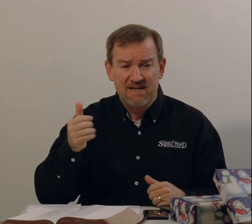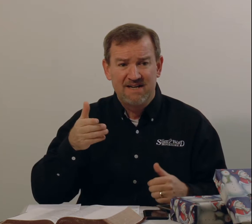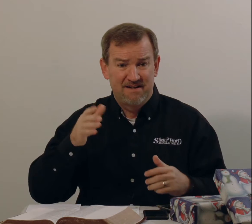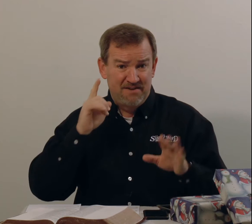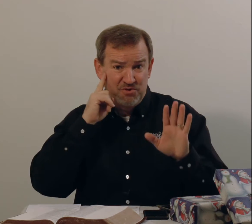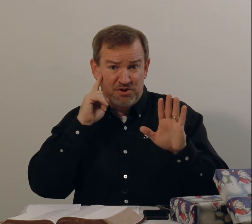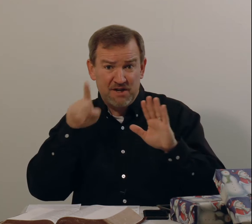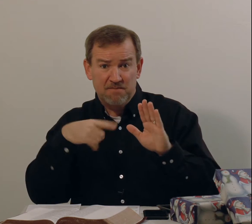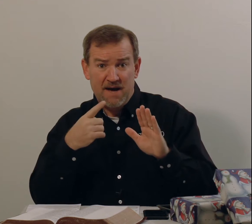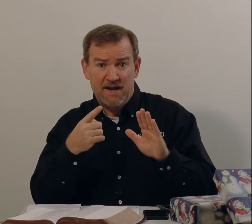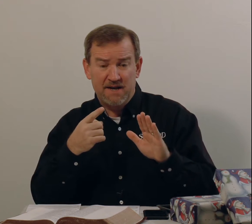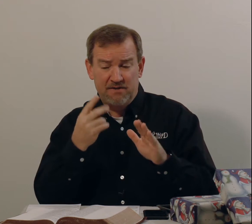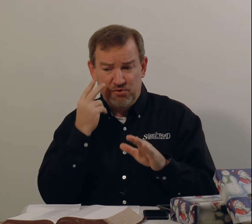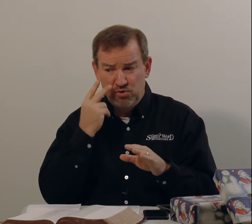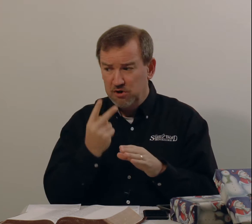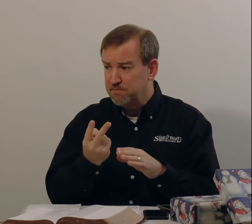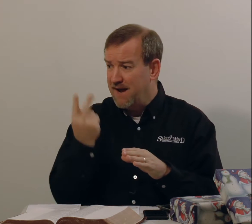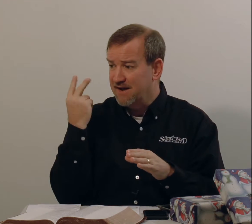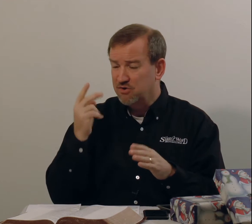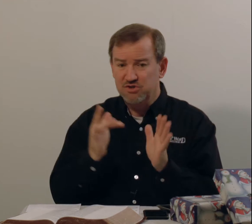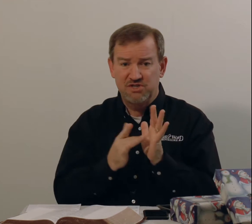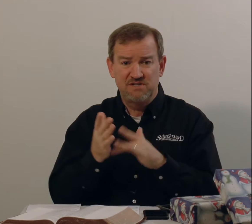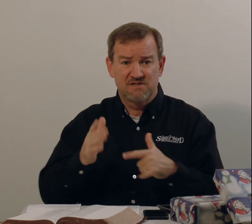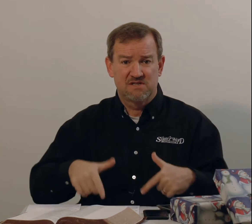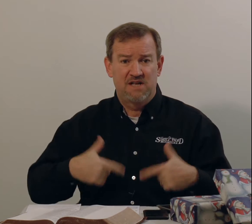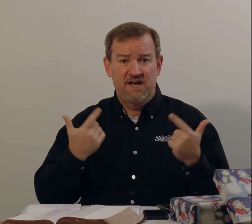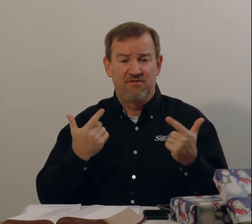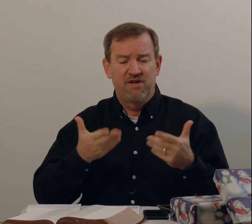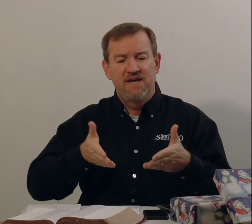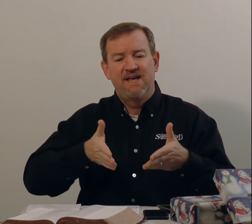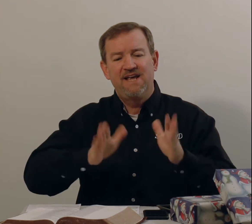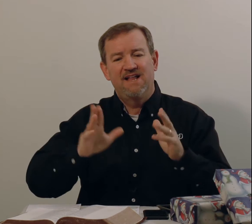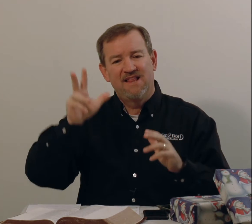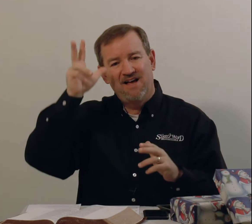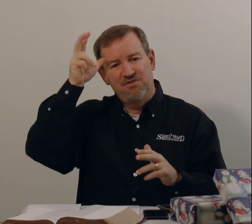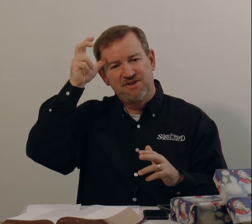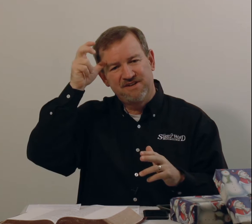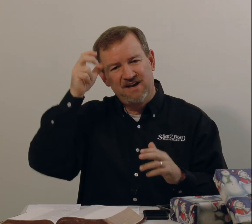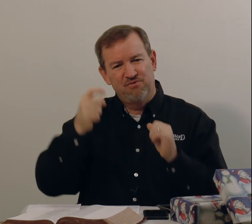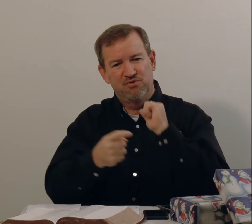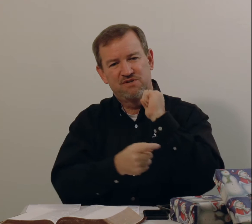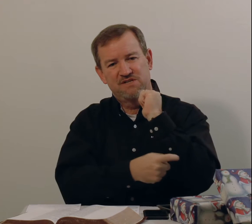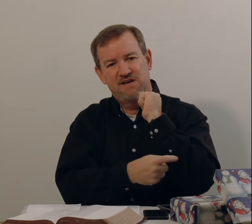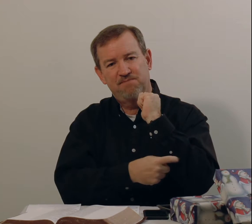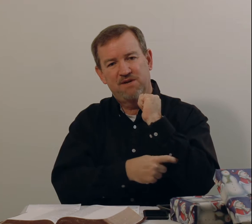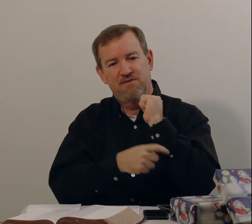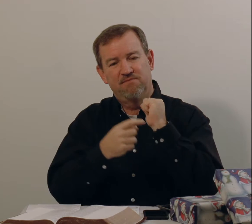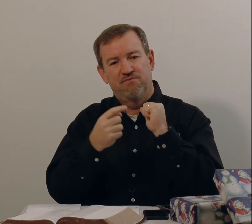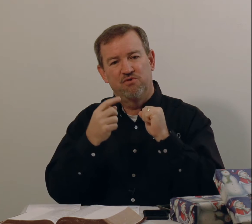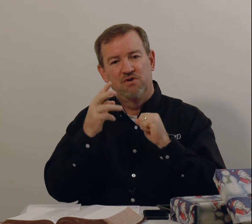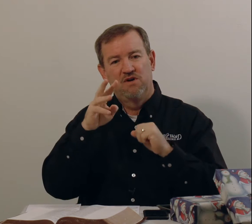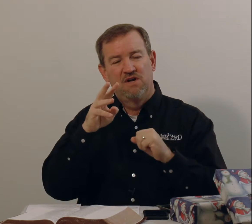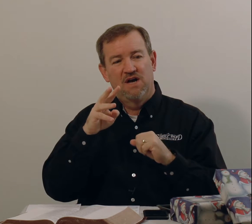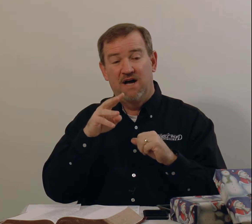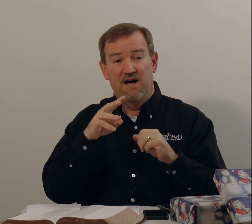if you think about it, if you look back on Jesus life, he allowed the devil to tempt him for, uh,